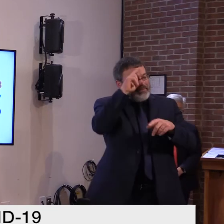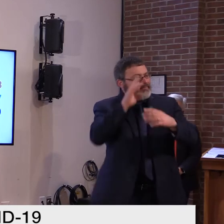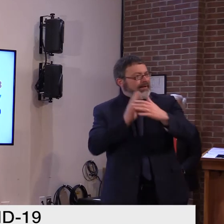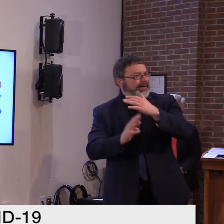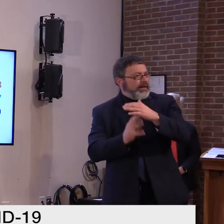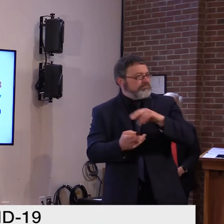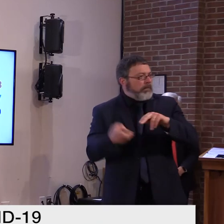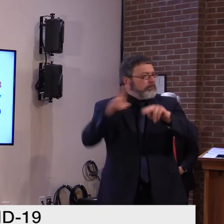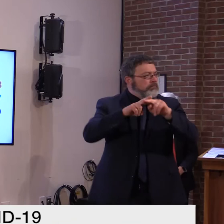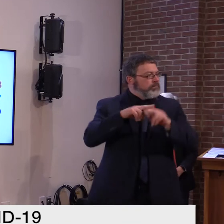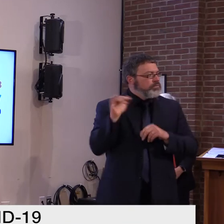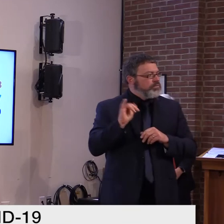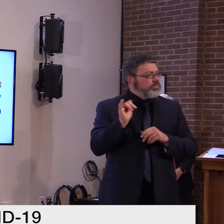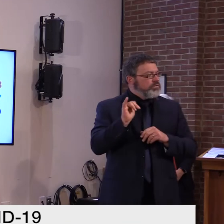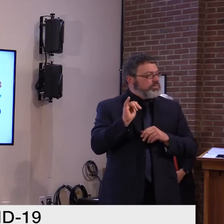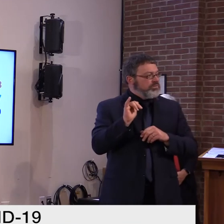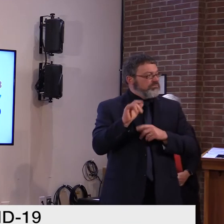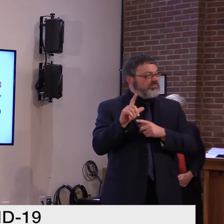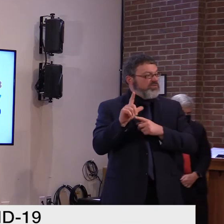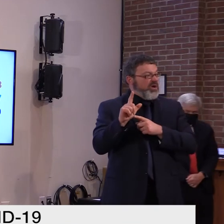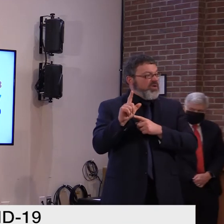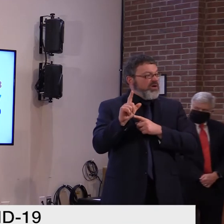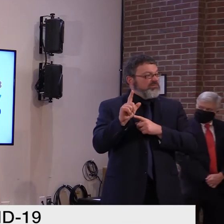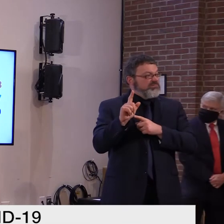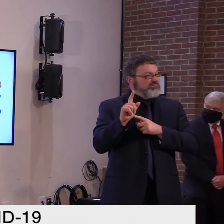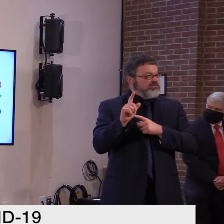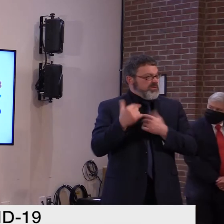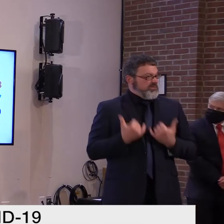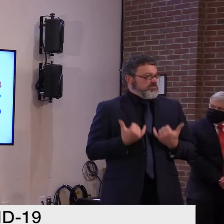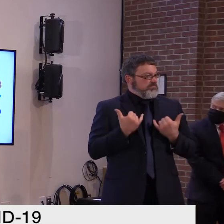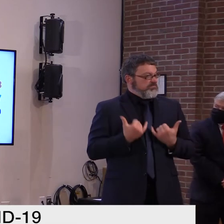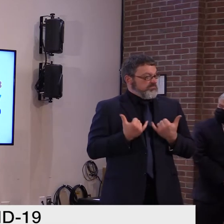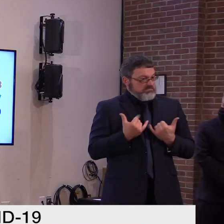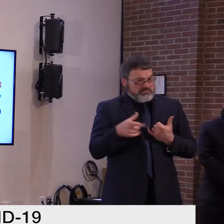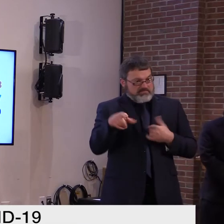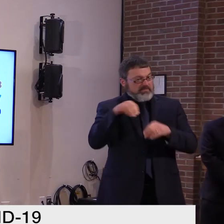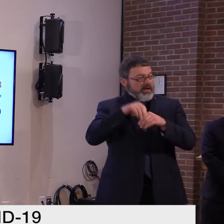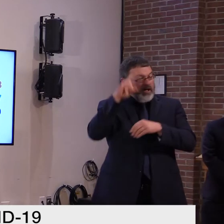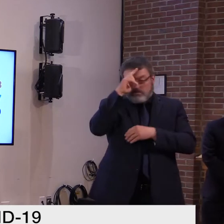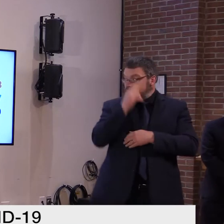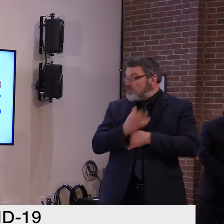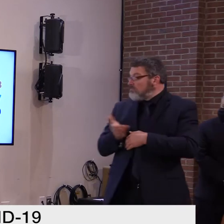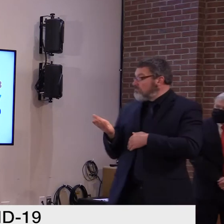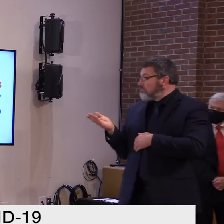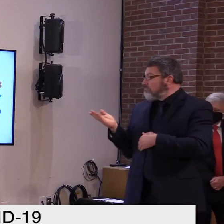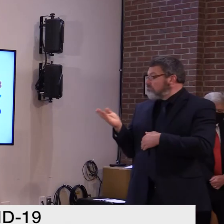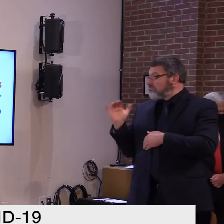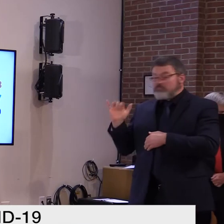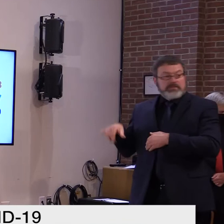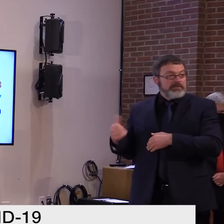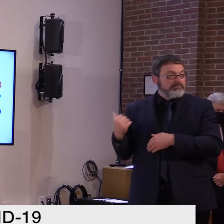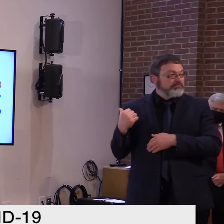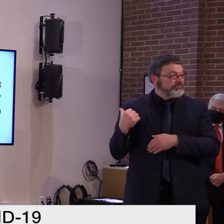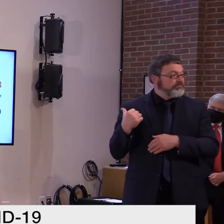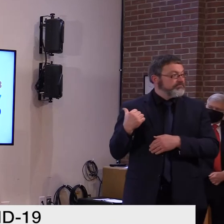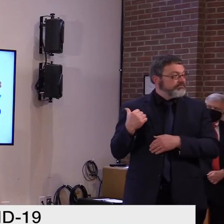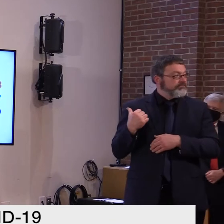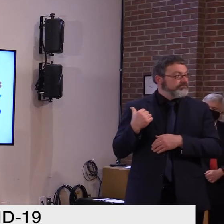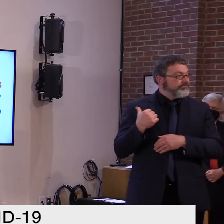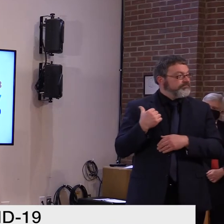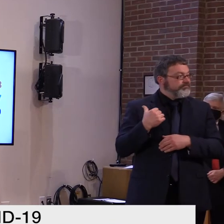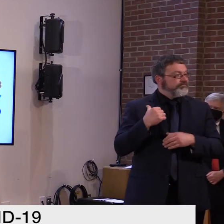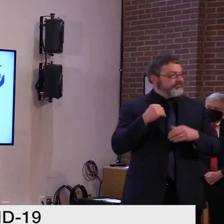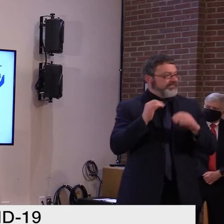You can see our total case count is 2,743 and our deaths remain stable, fortunately, at